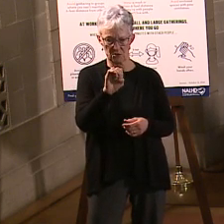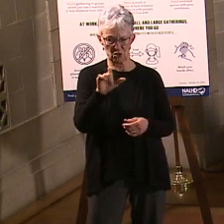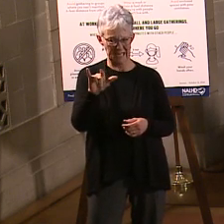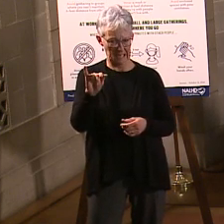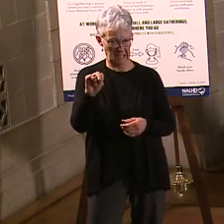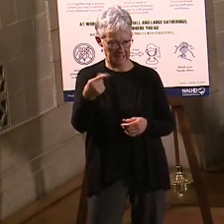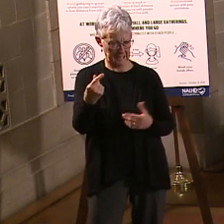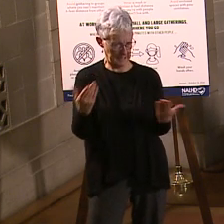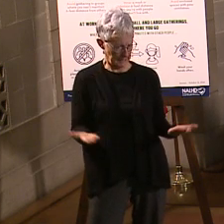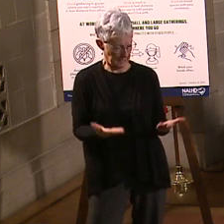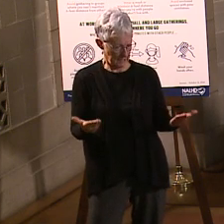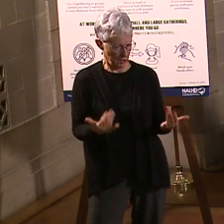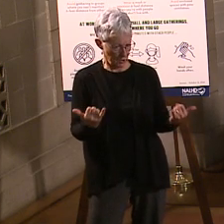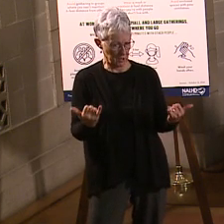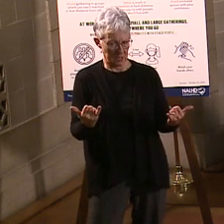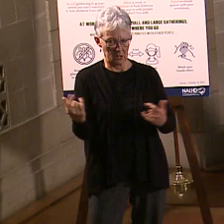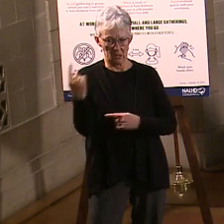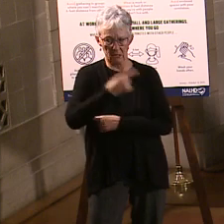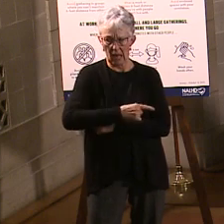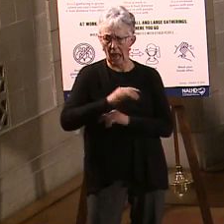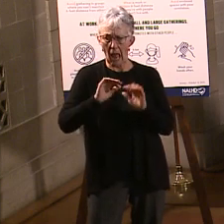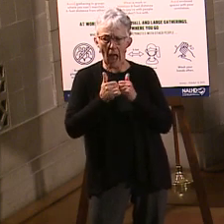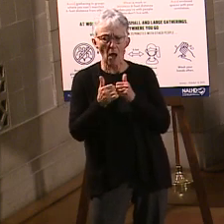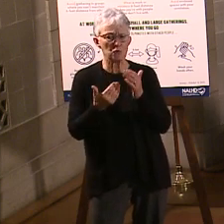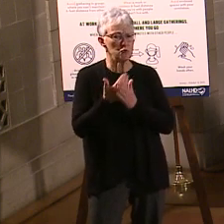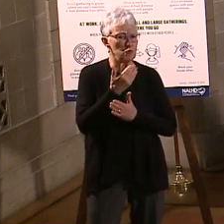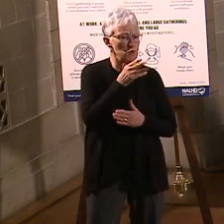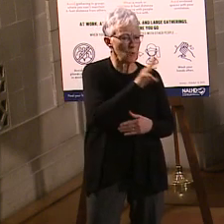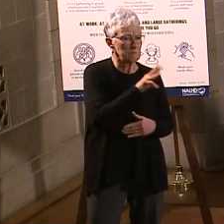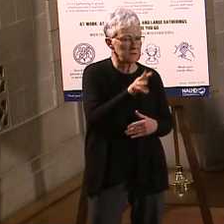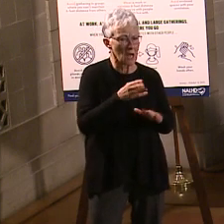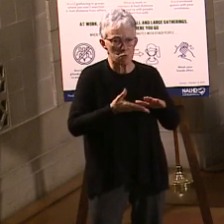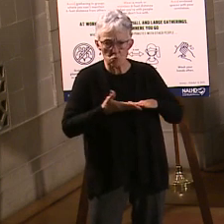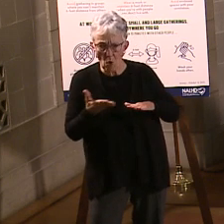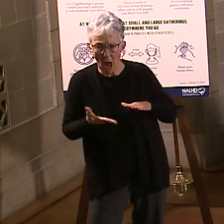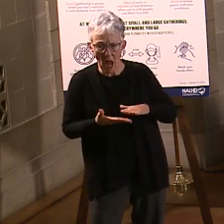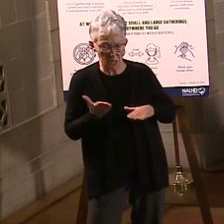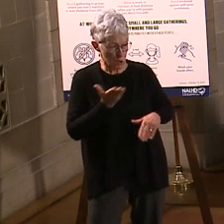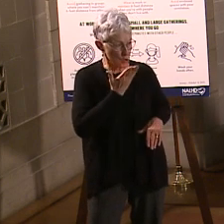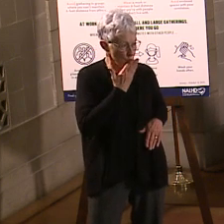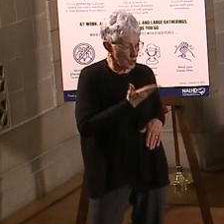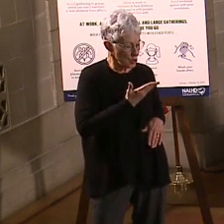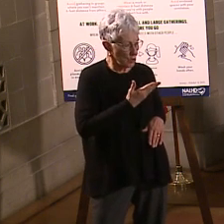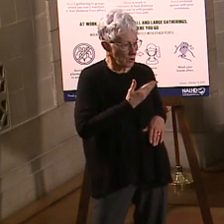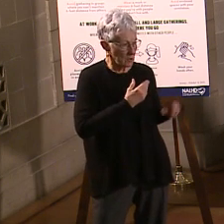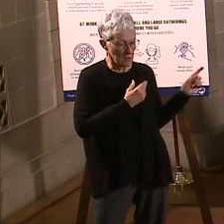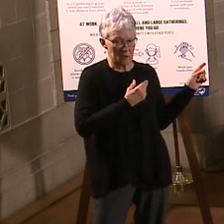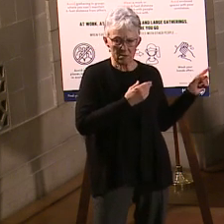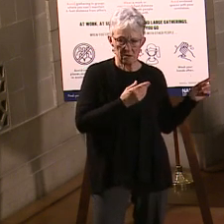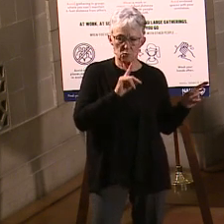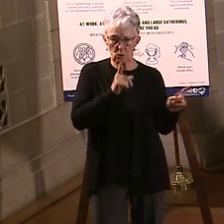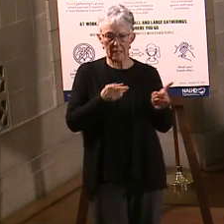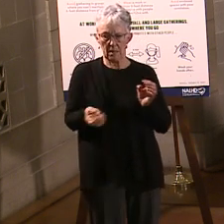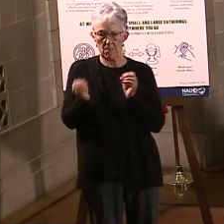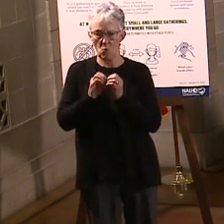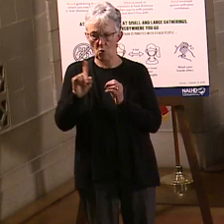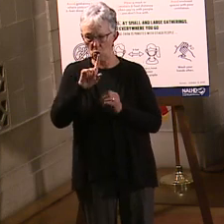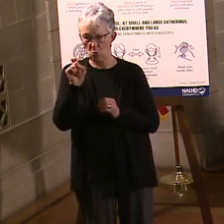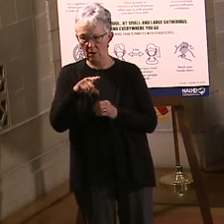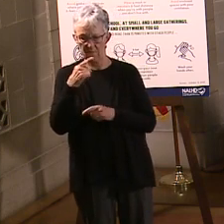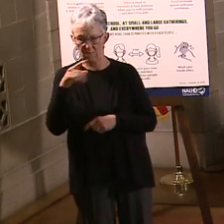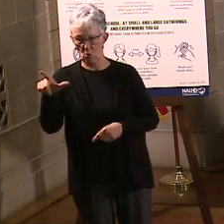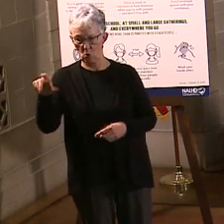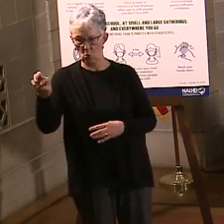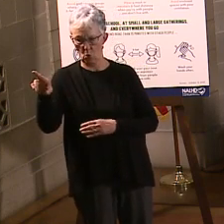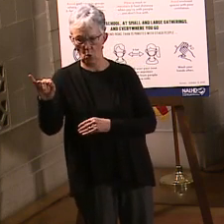like to know how the new website is functioning, as planned, any hiccups and any... Actually, this is really more a question for Lori. So we're going to have Lori come up and